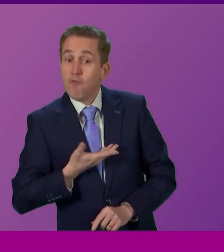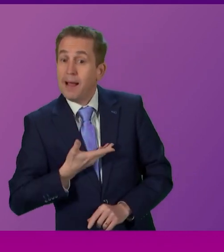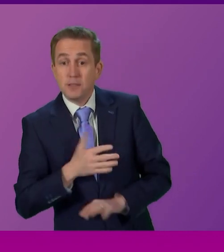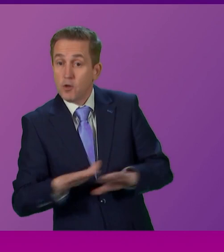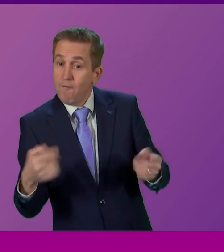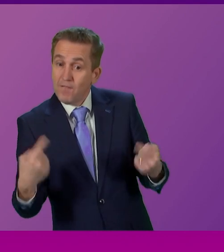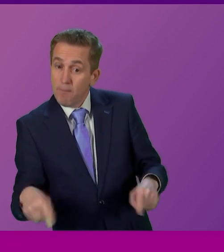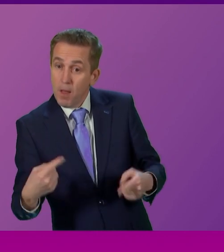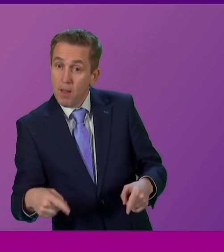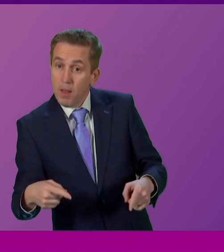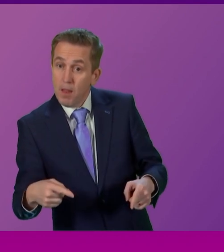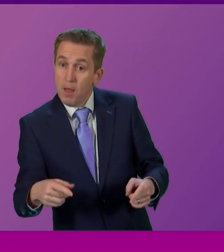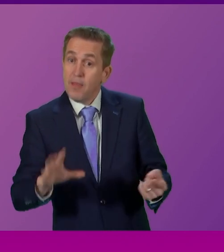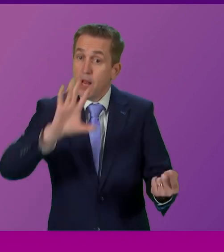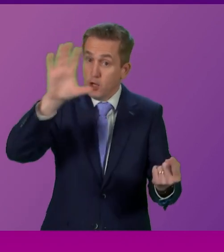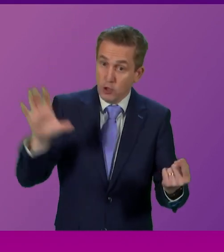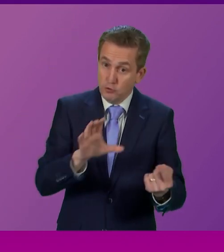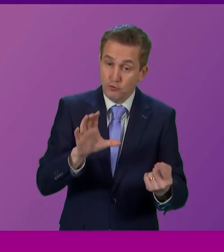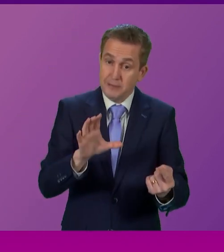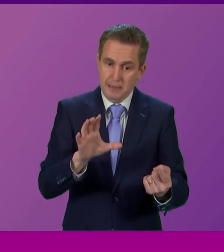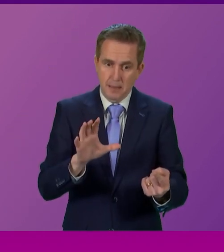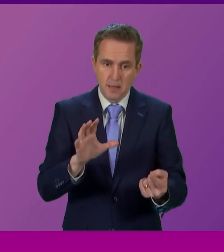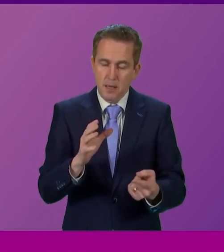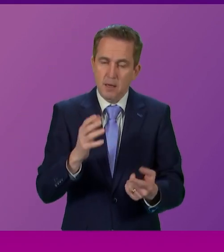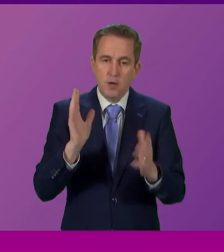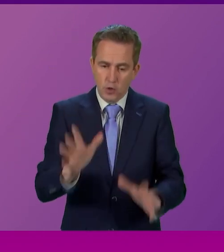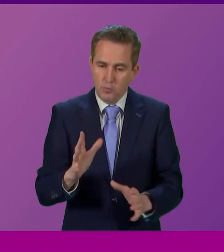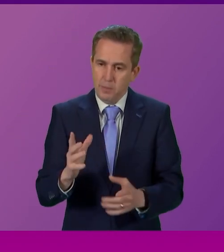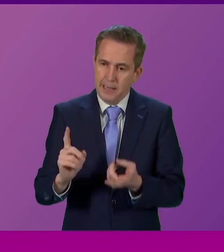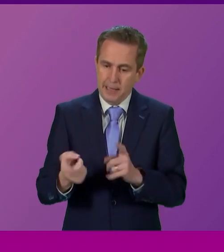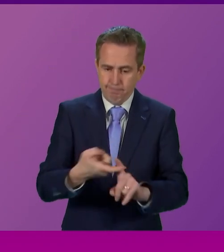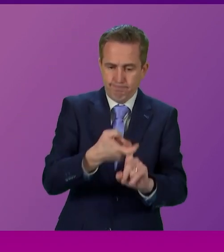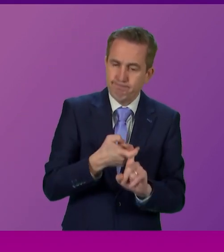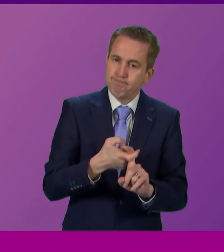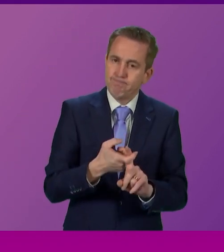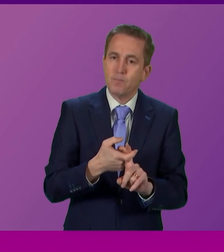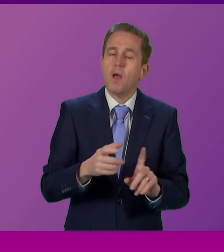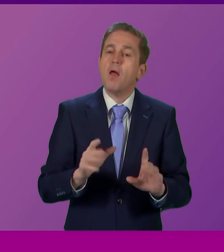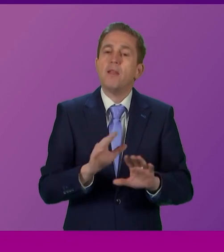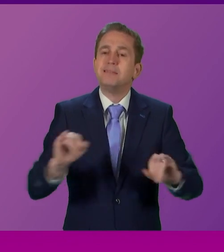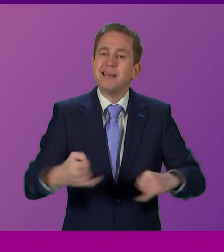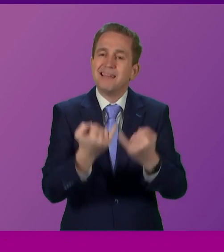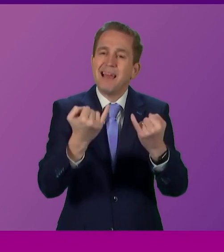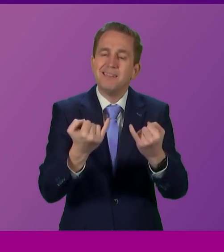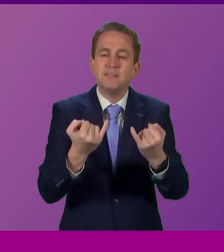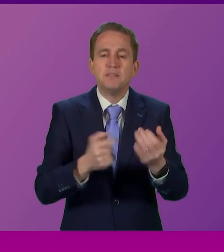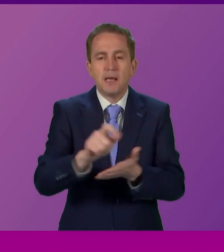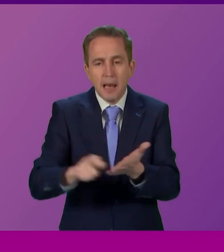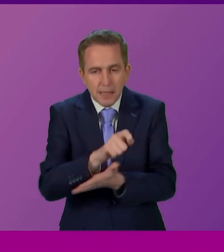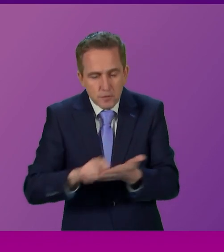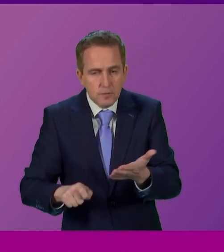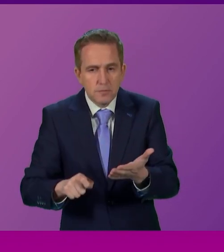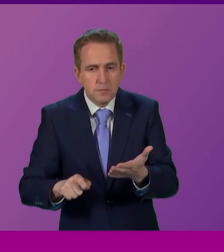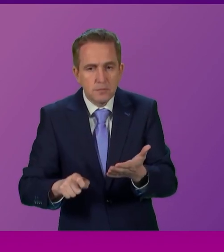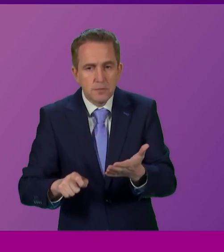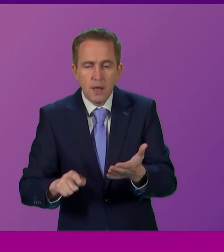conceivably be bound into the UK against its will, a situation both undemocratic and inconsistent with the idea of a